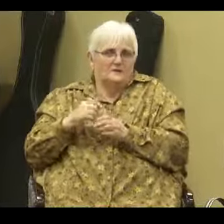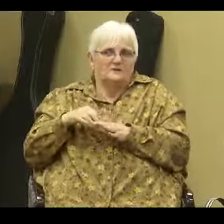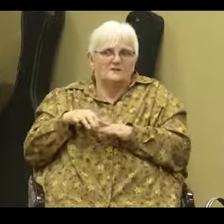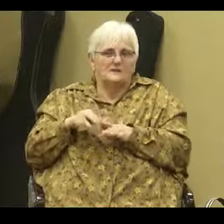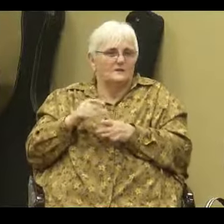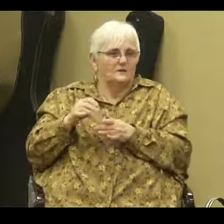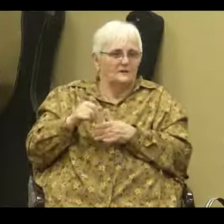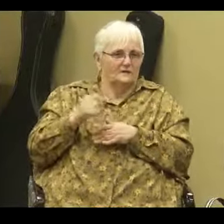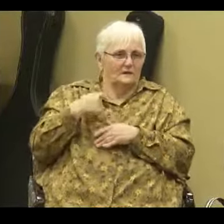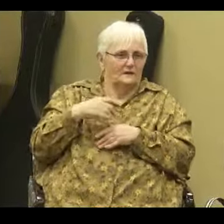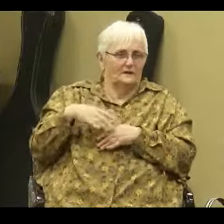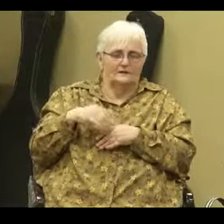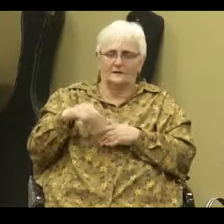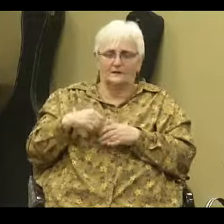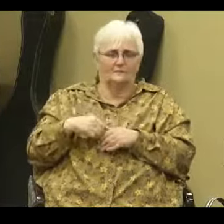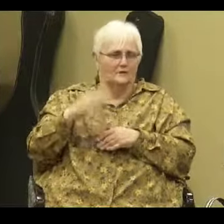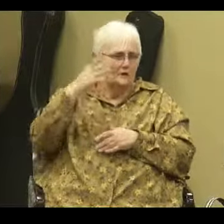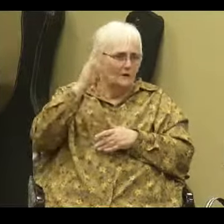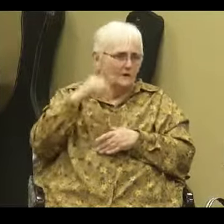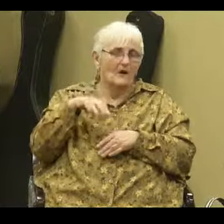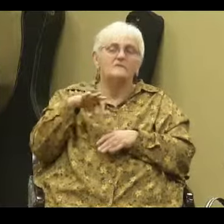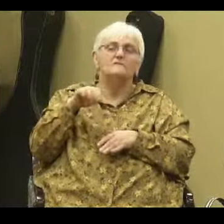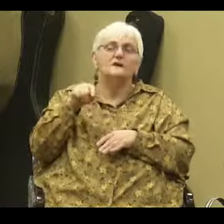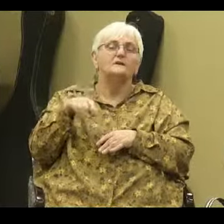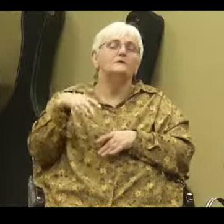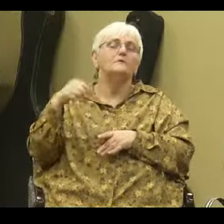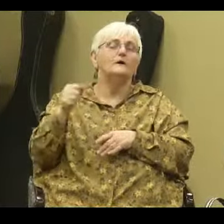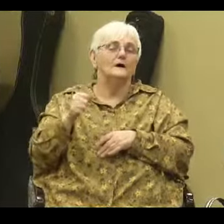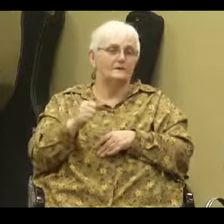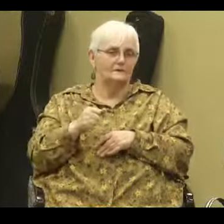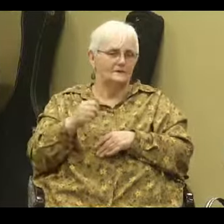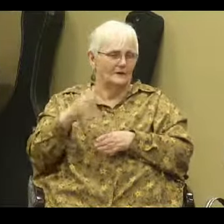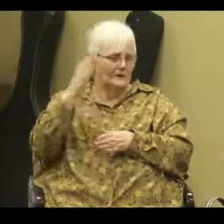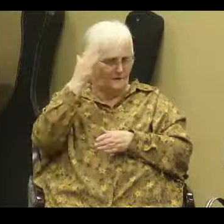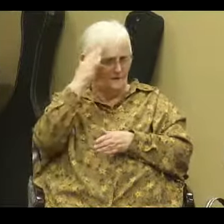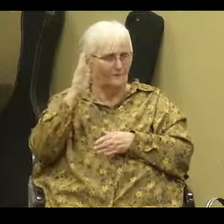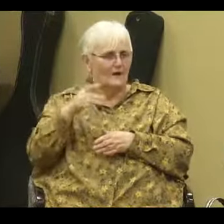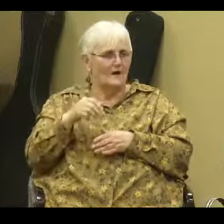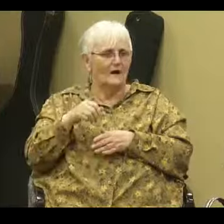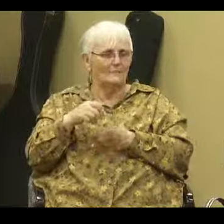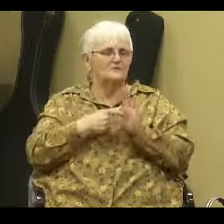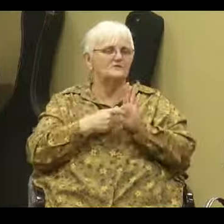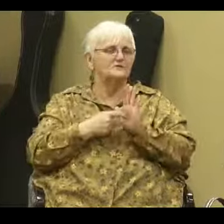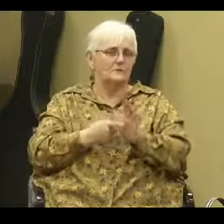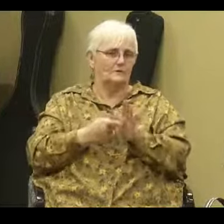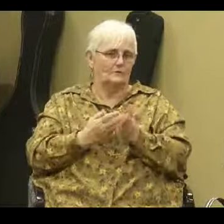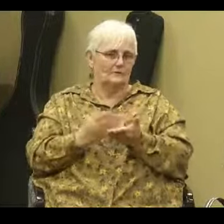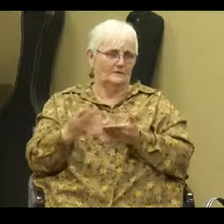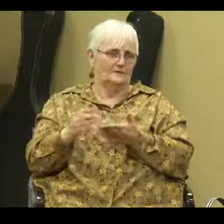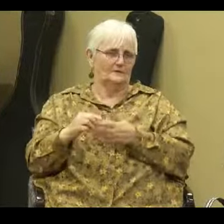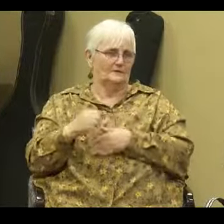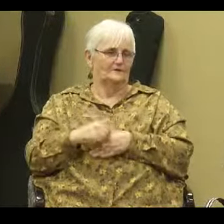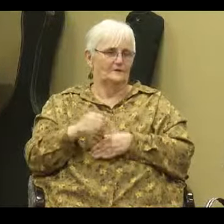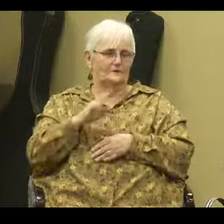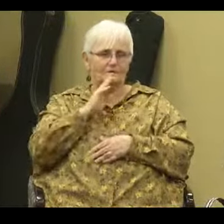We tell our kids all the time, you know, God will find you out. Amen. God will reveal stuff. You know, you can fool parents